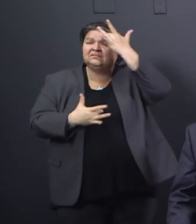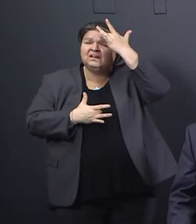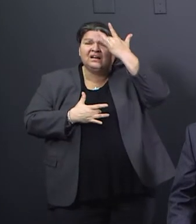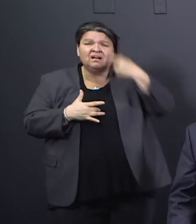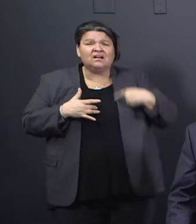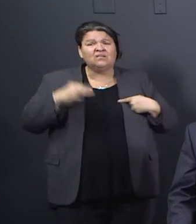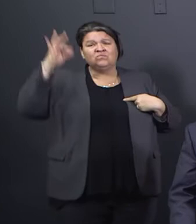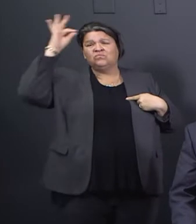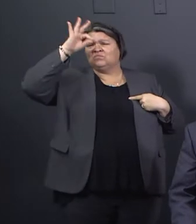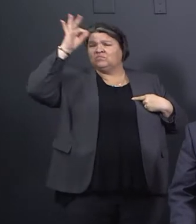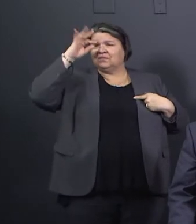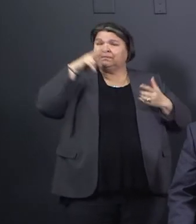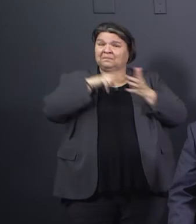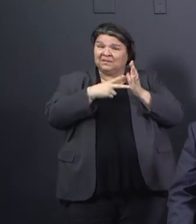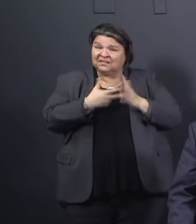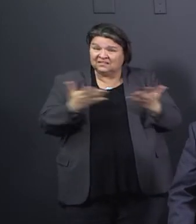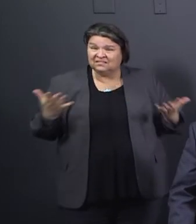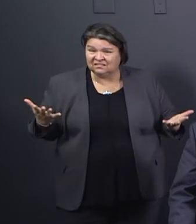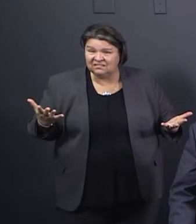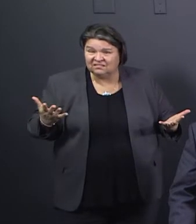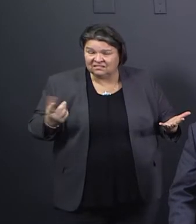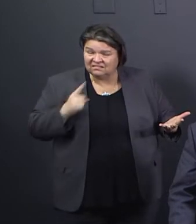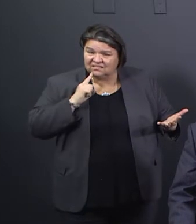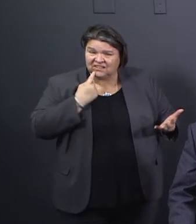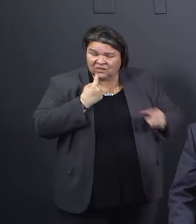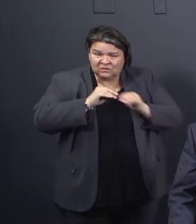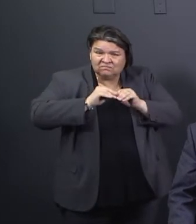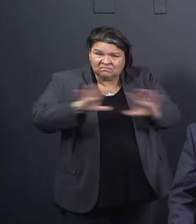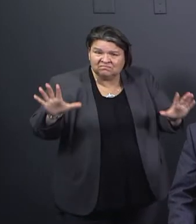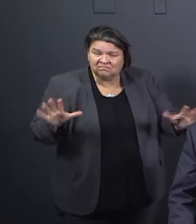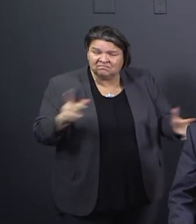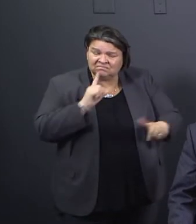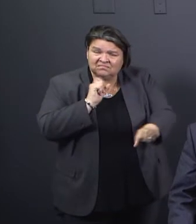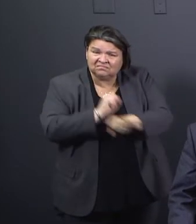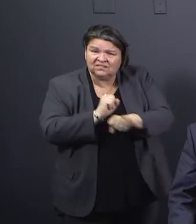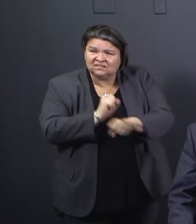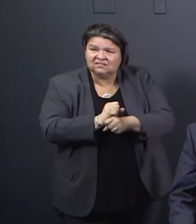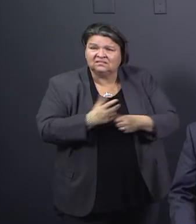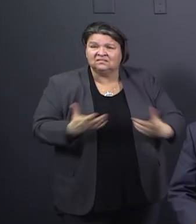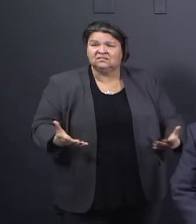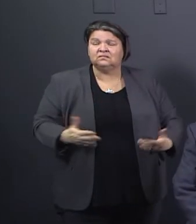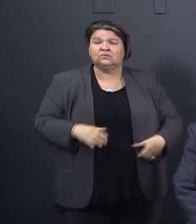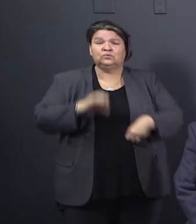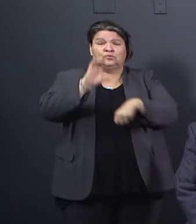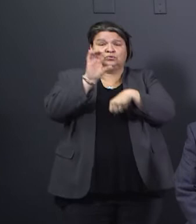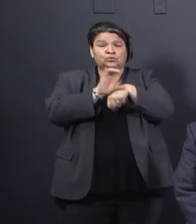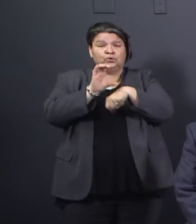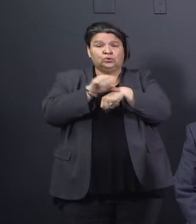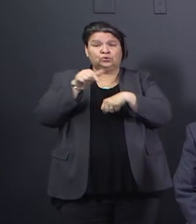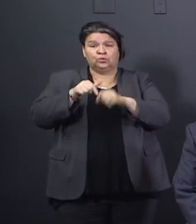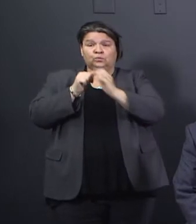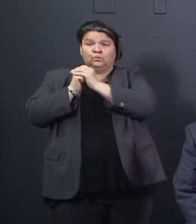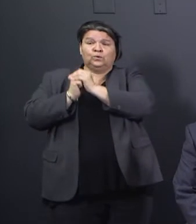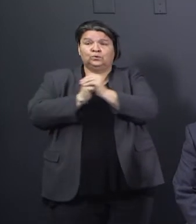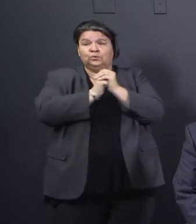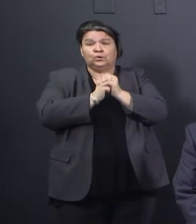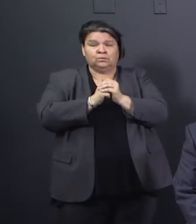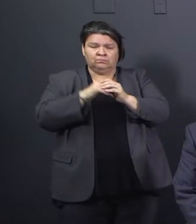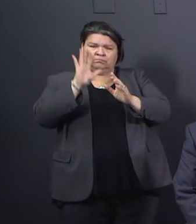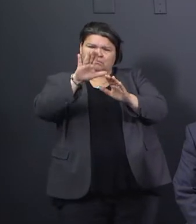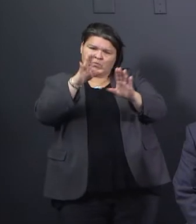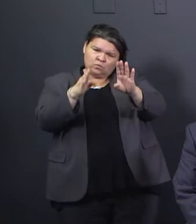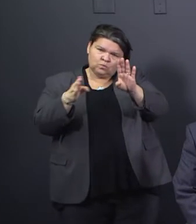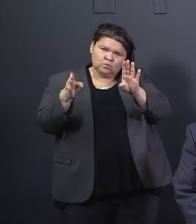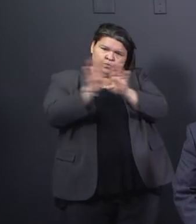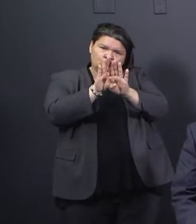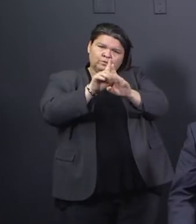So all worship services are closed. If you're a business and you don't know whether you're considered essential or not in either one of